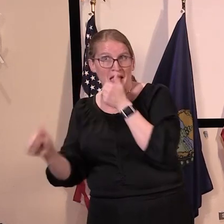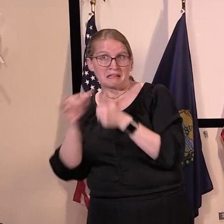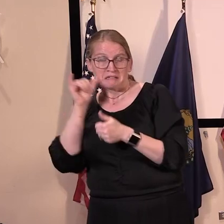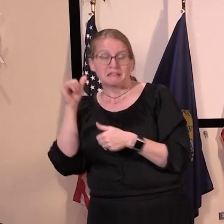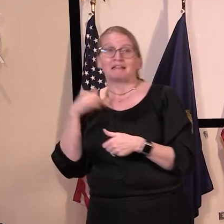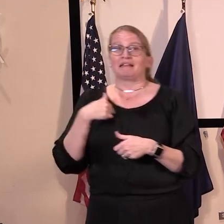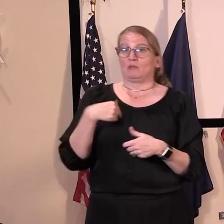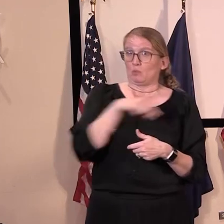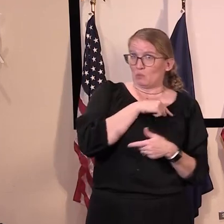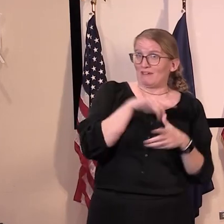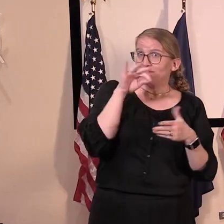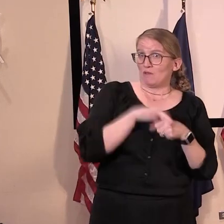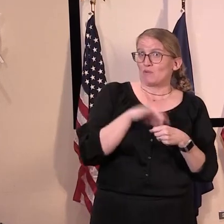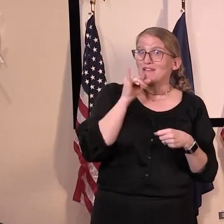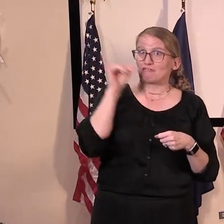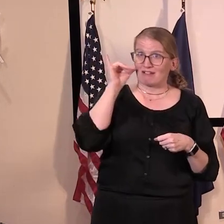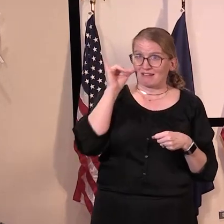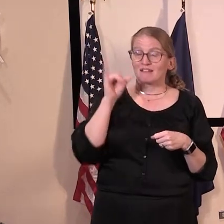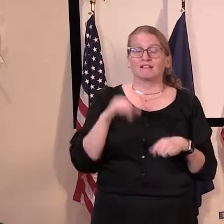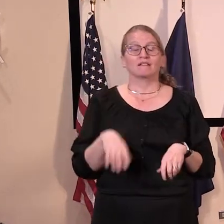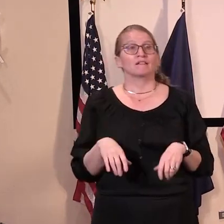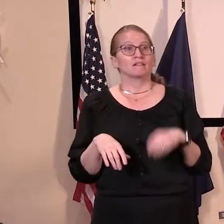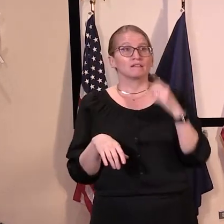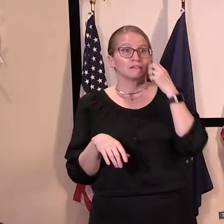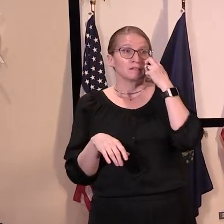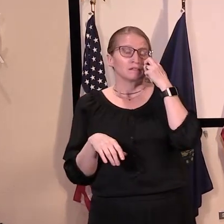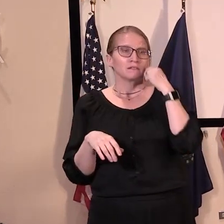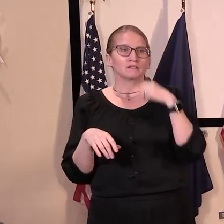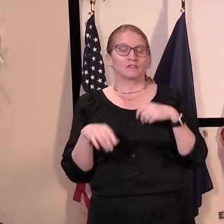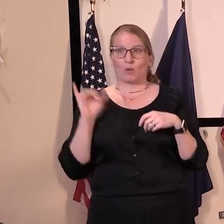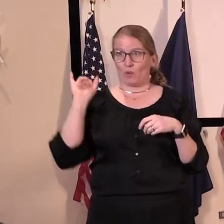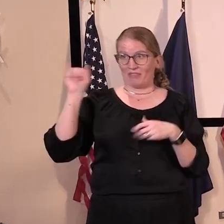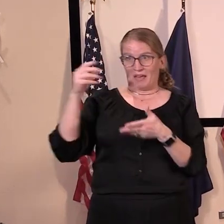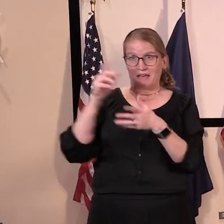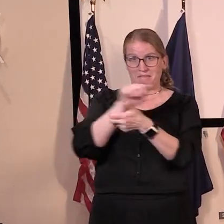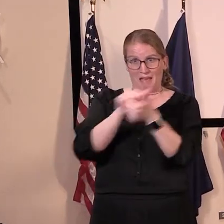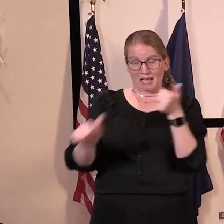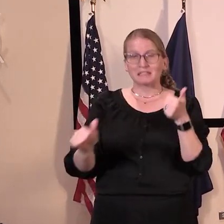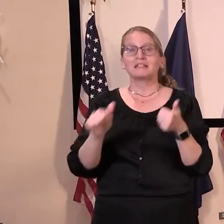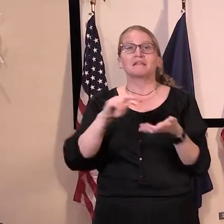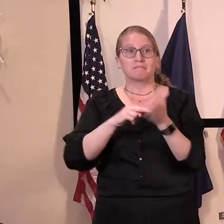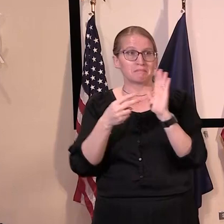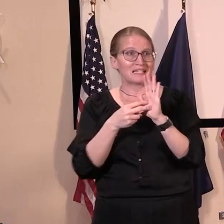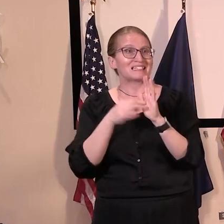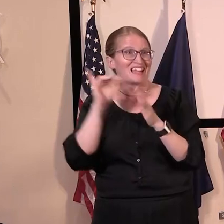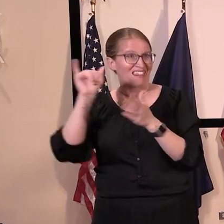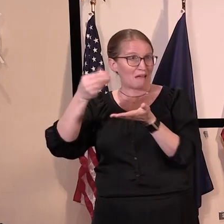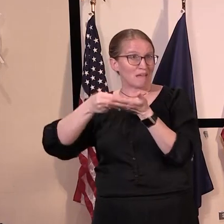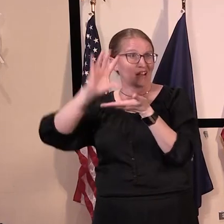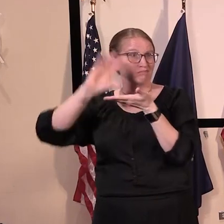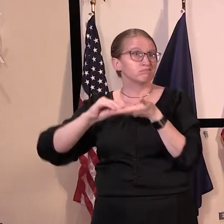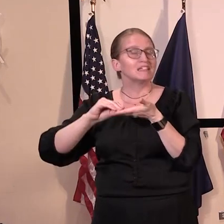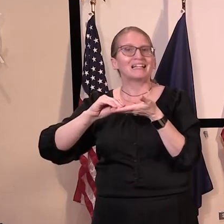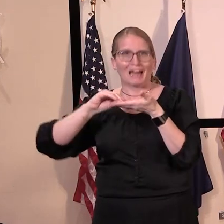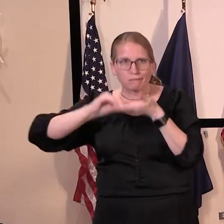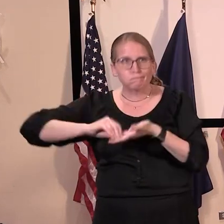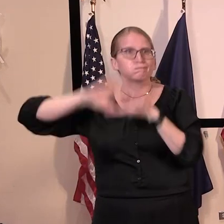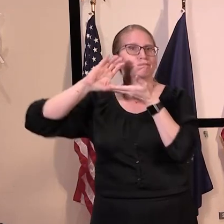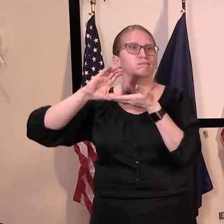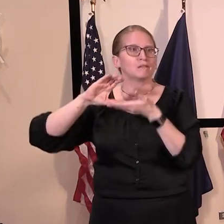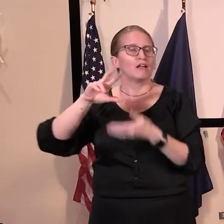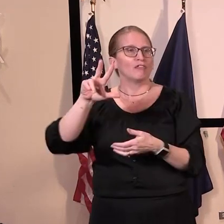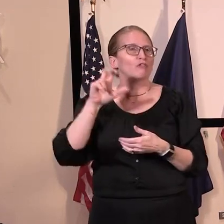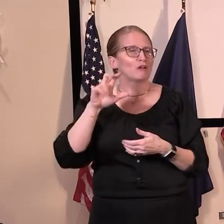And what it does is, number one, adds $370 billion to the payroll